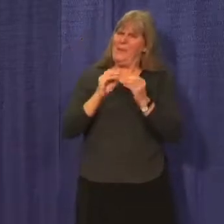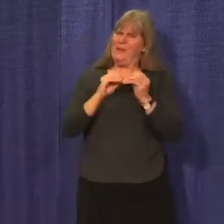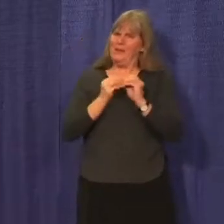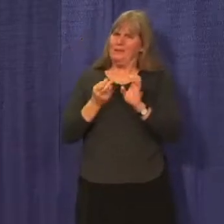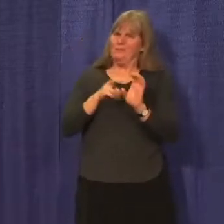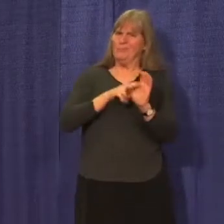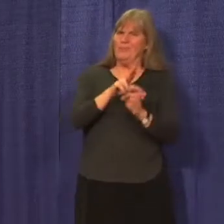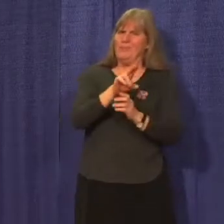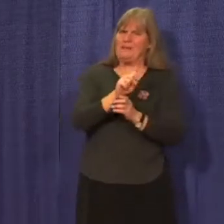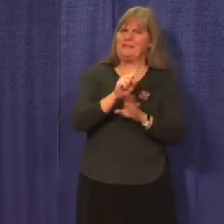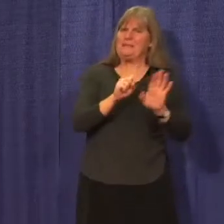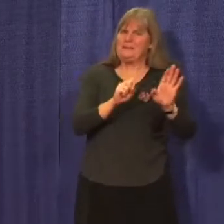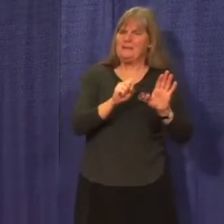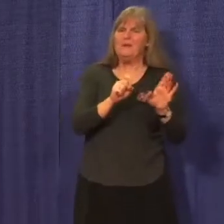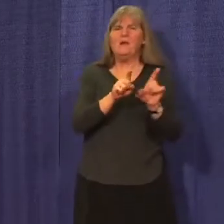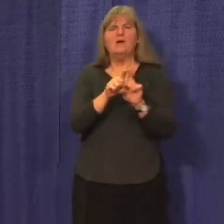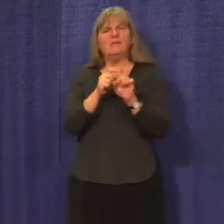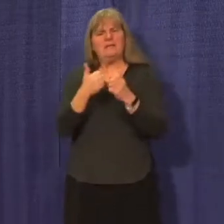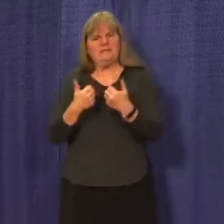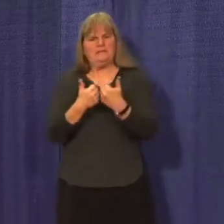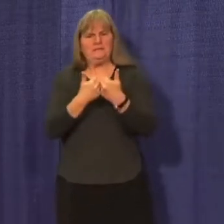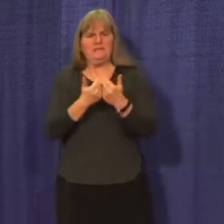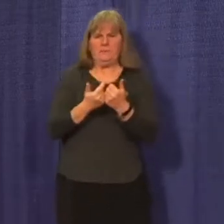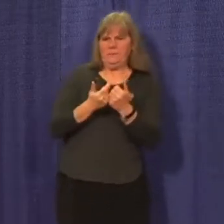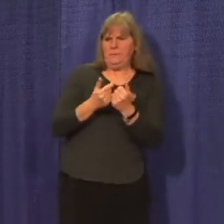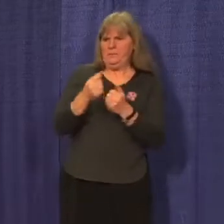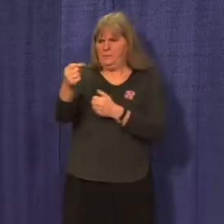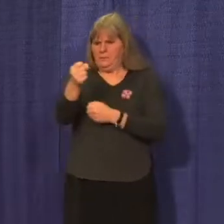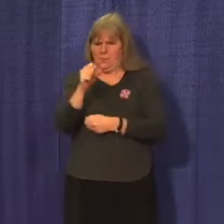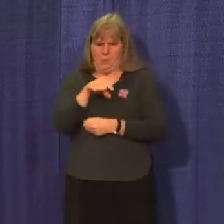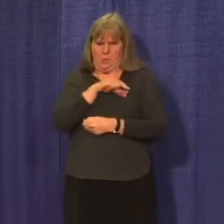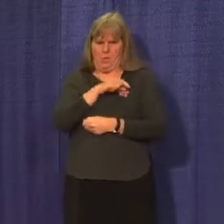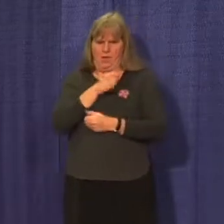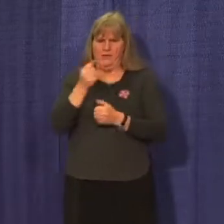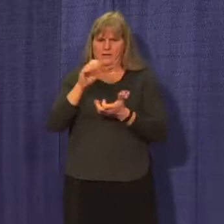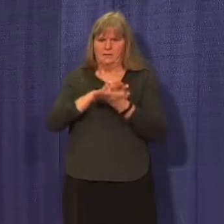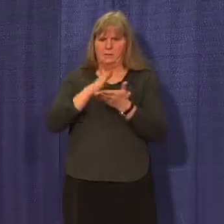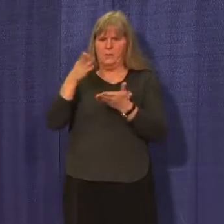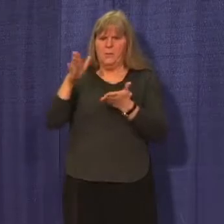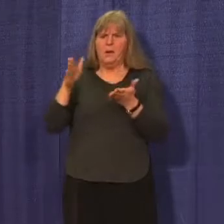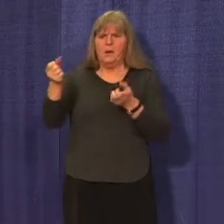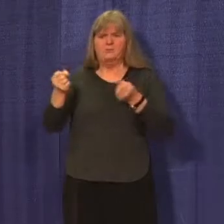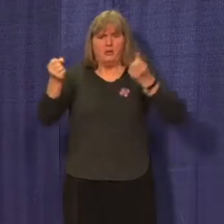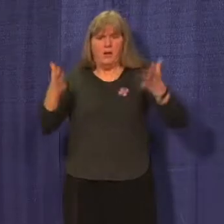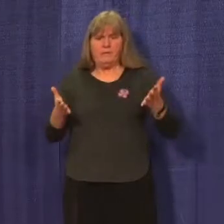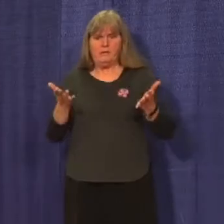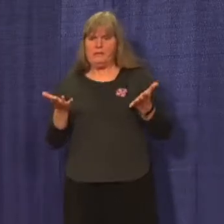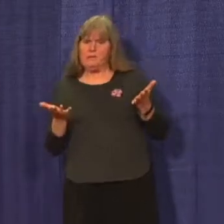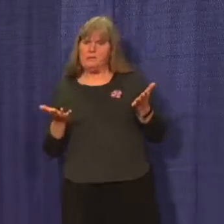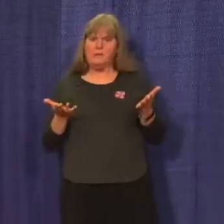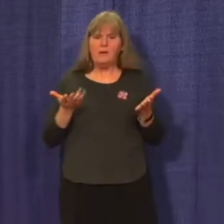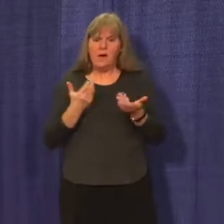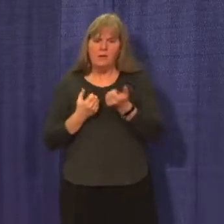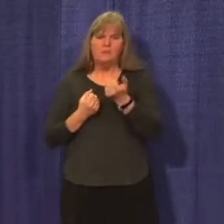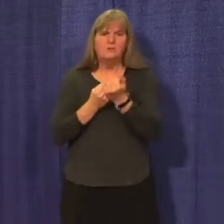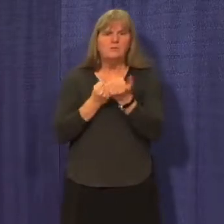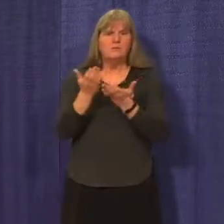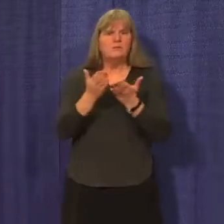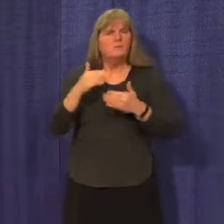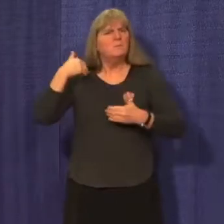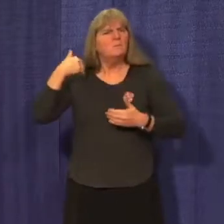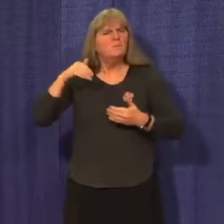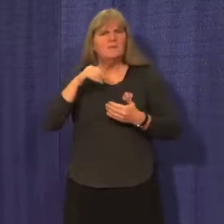faced challenges of ensuring qualified school bus drivers are consistently available to support the school bus services.